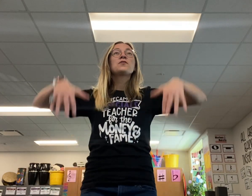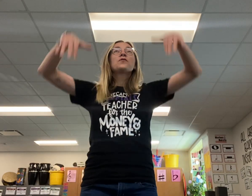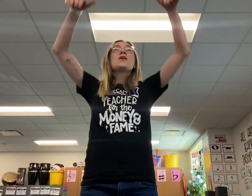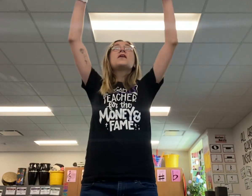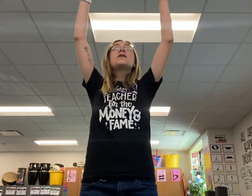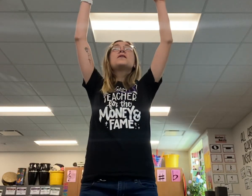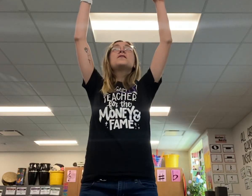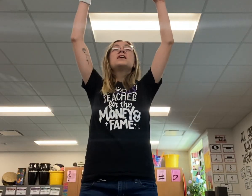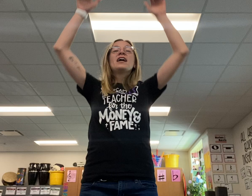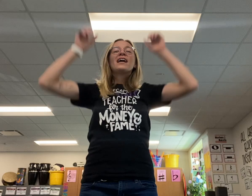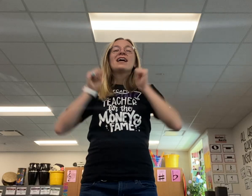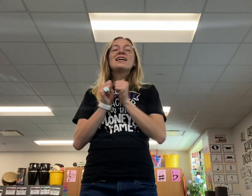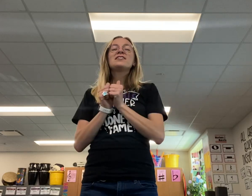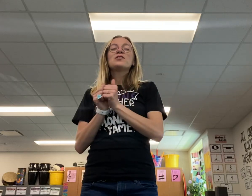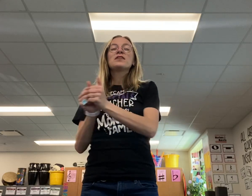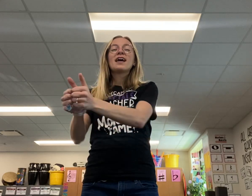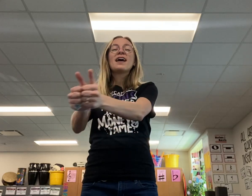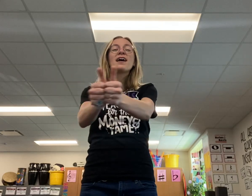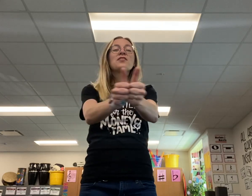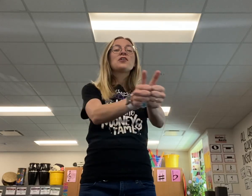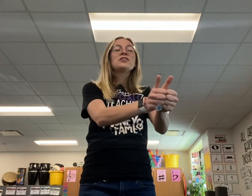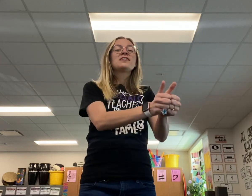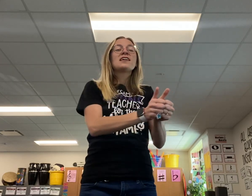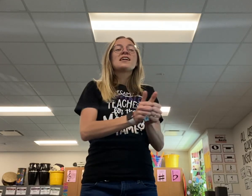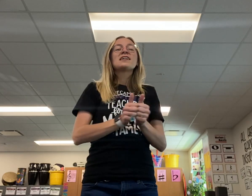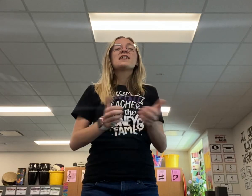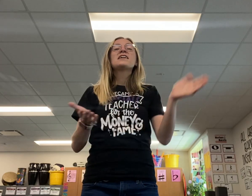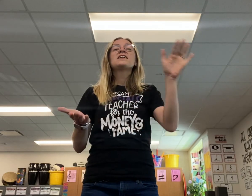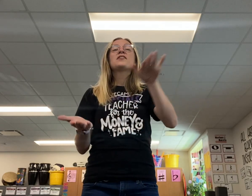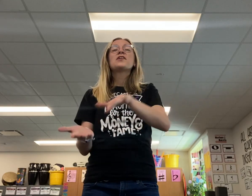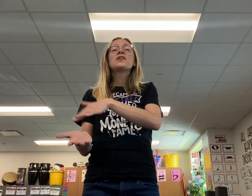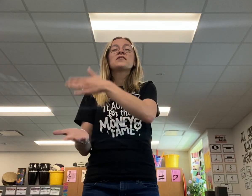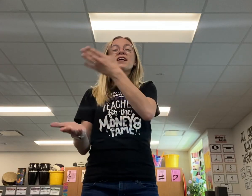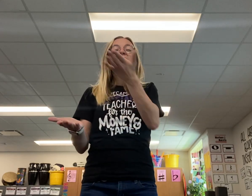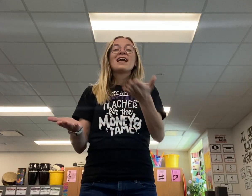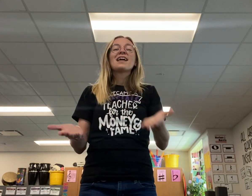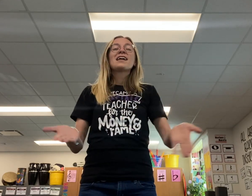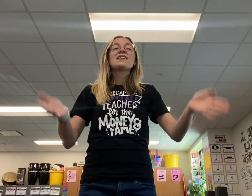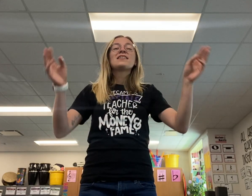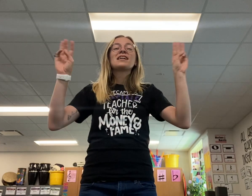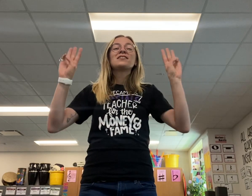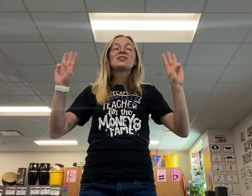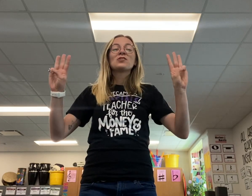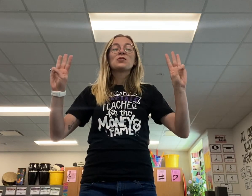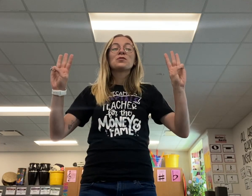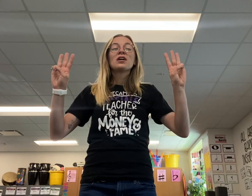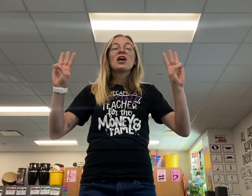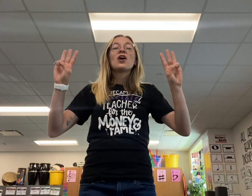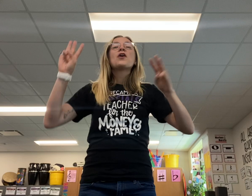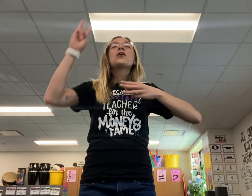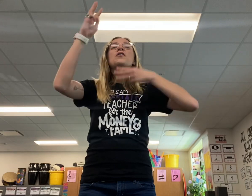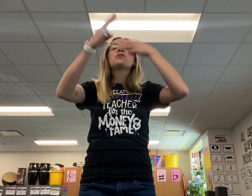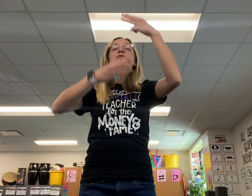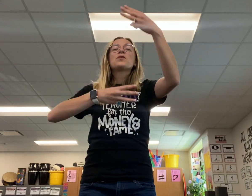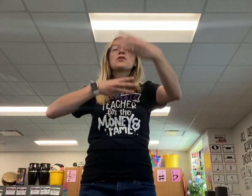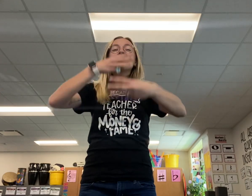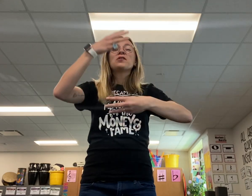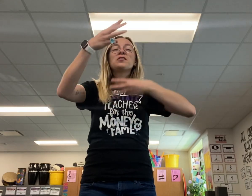grow, and together sing along. And then soon all the world